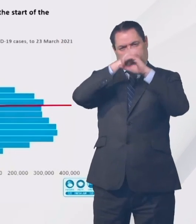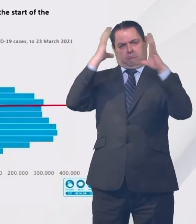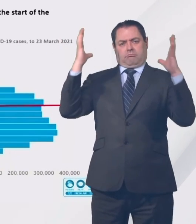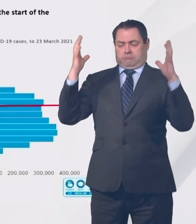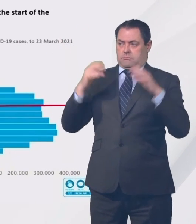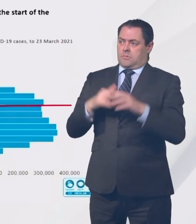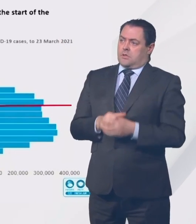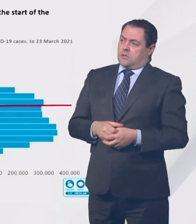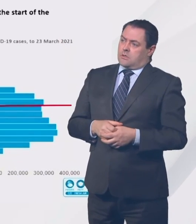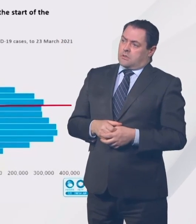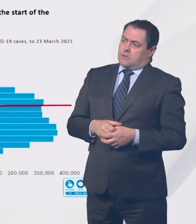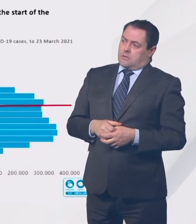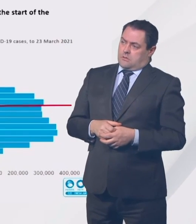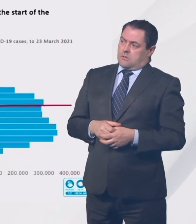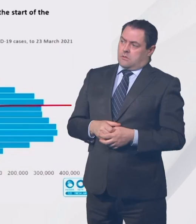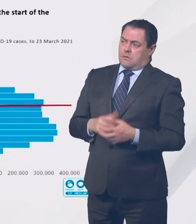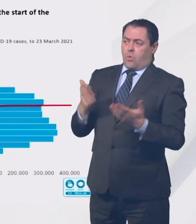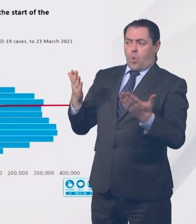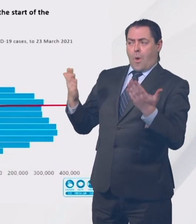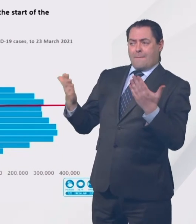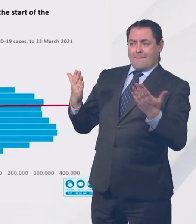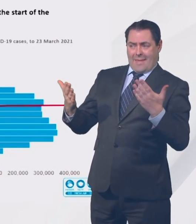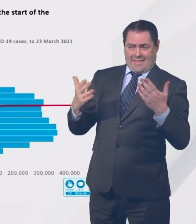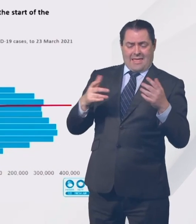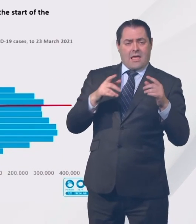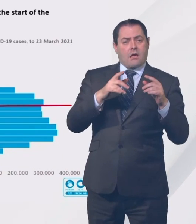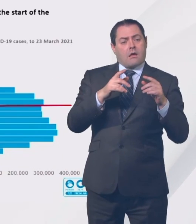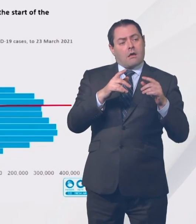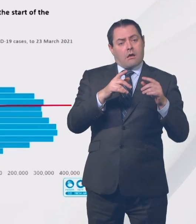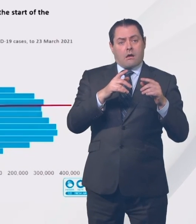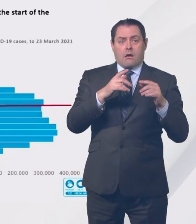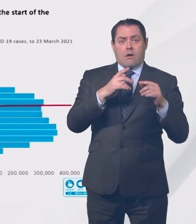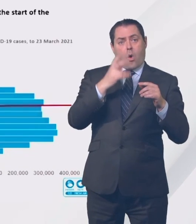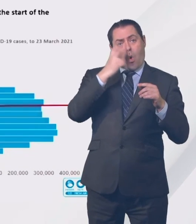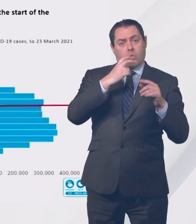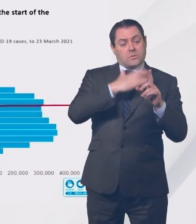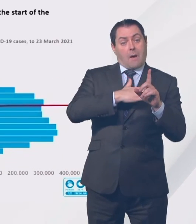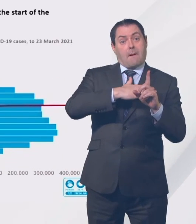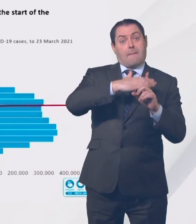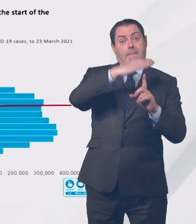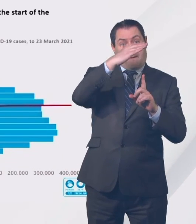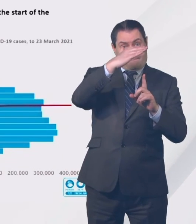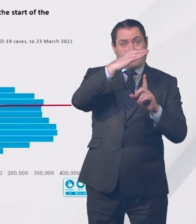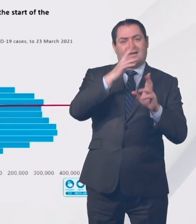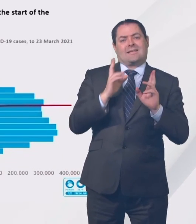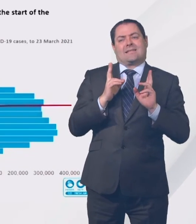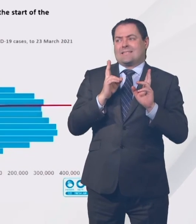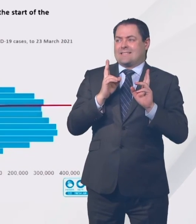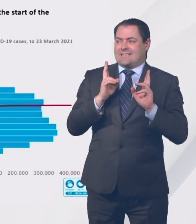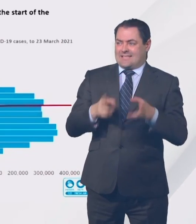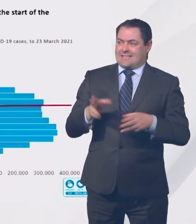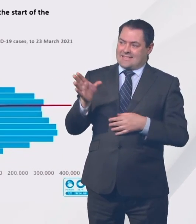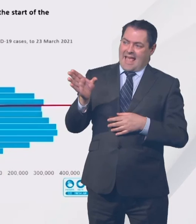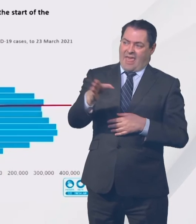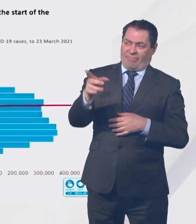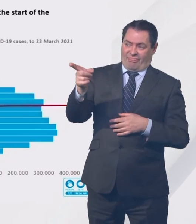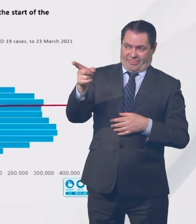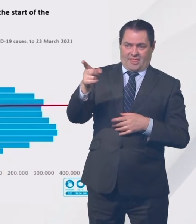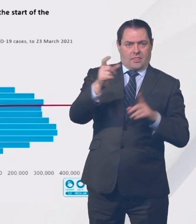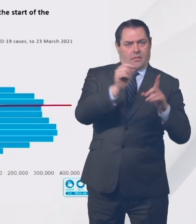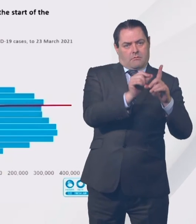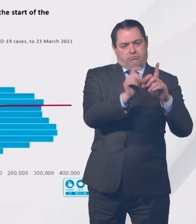these is to compare the age distribution of people who sadly have died from COVID on the left,